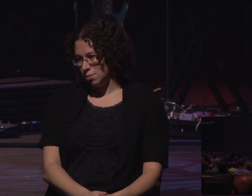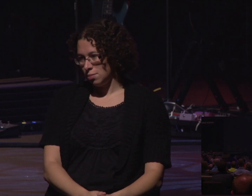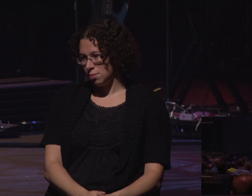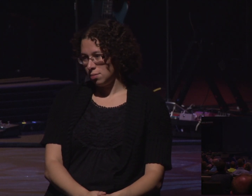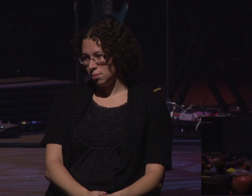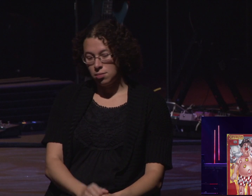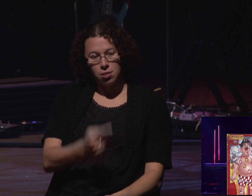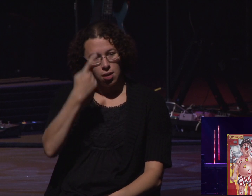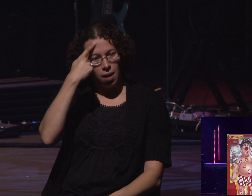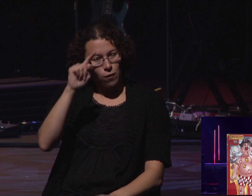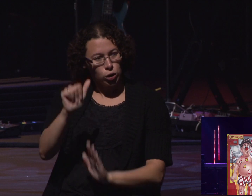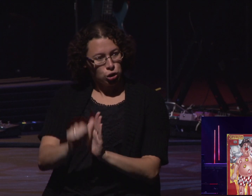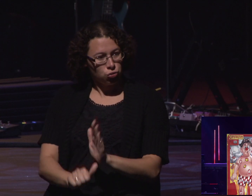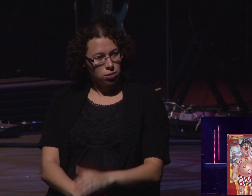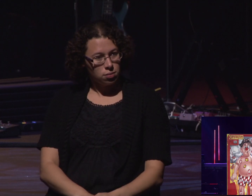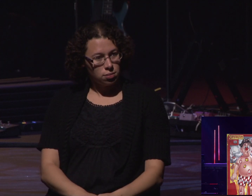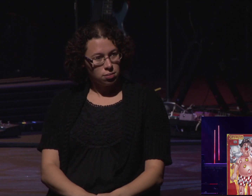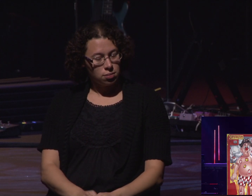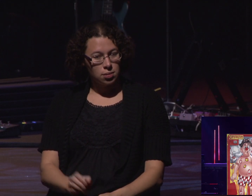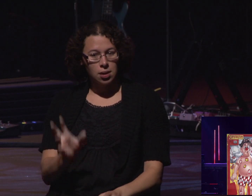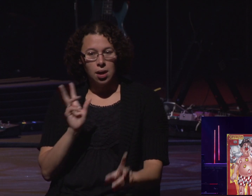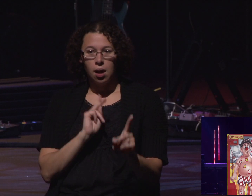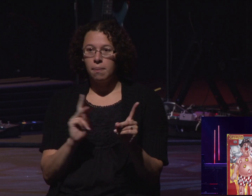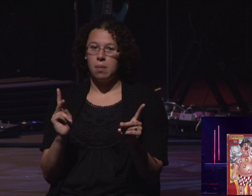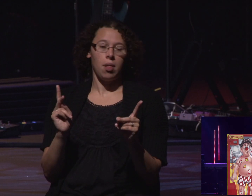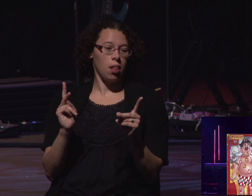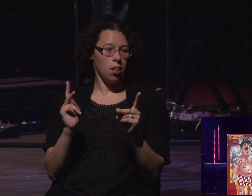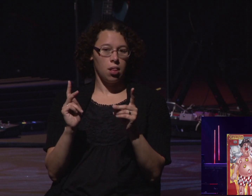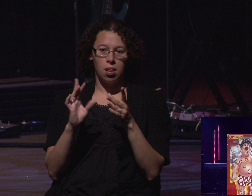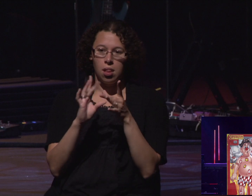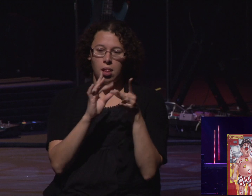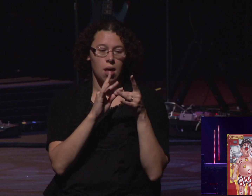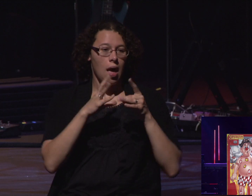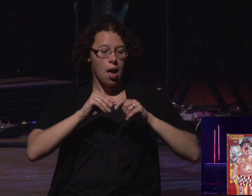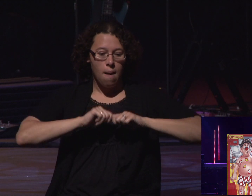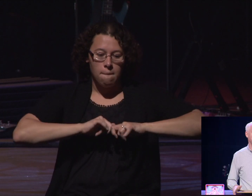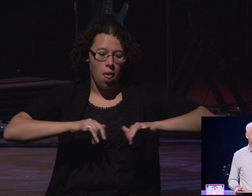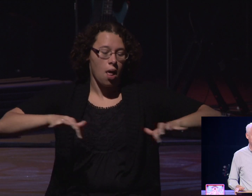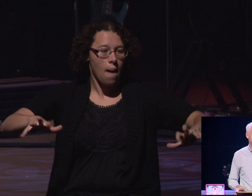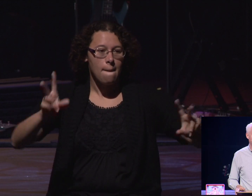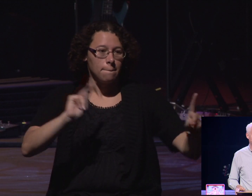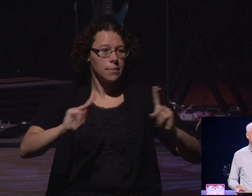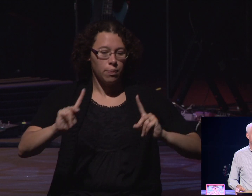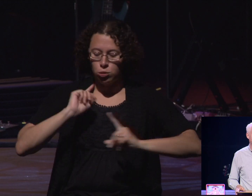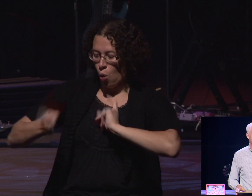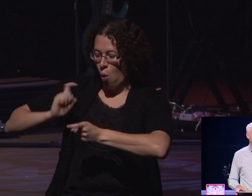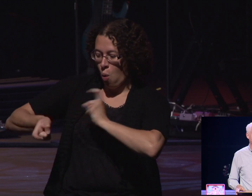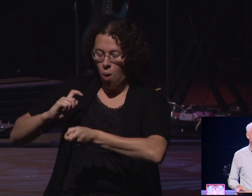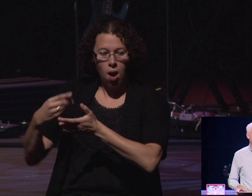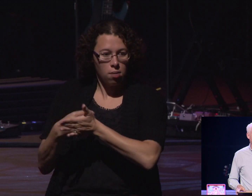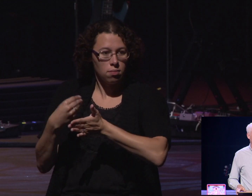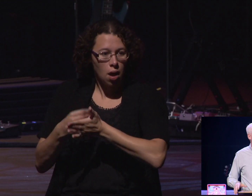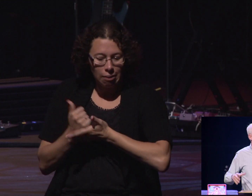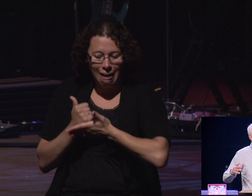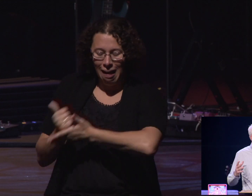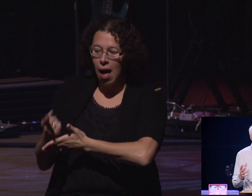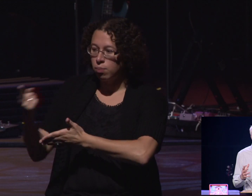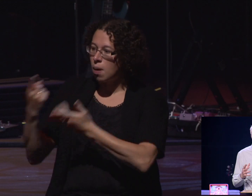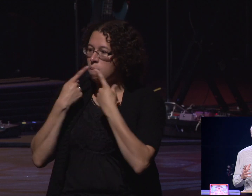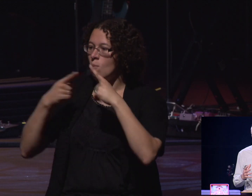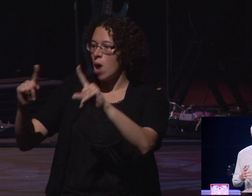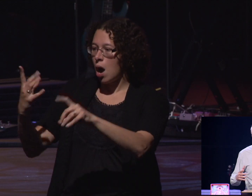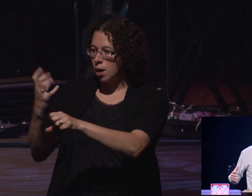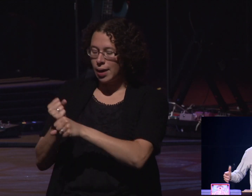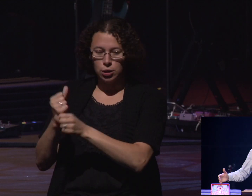own operation. And the word got out. It went viral and people started donating money and he got his surgery that he needed. But we have these